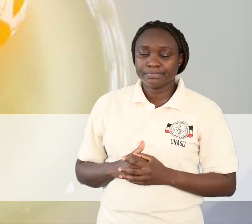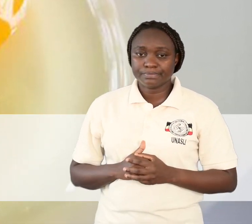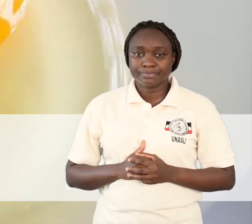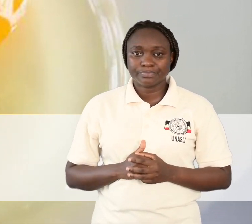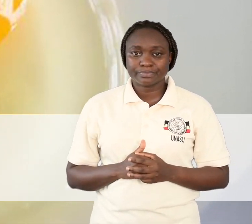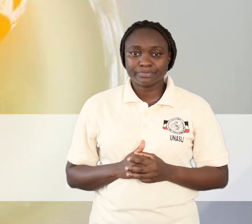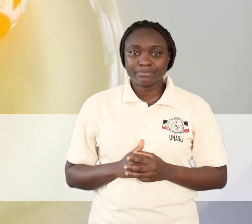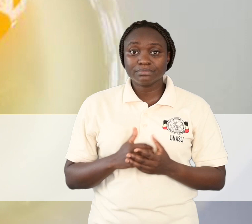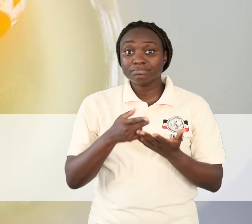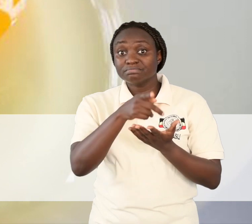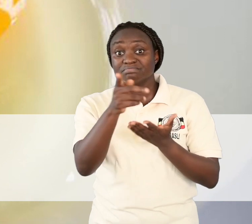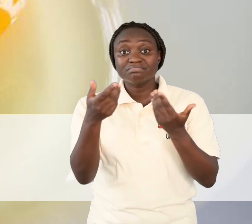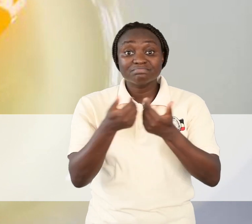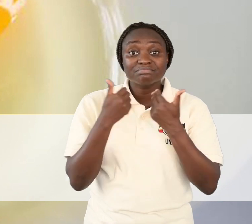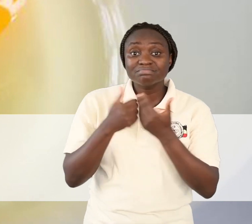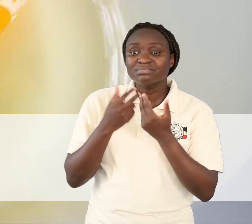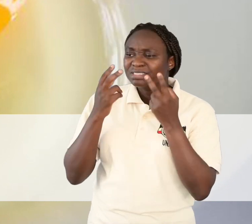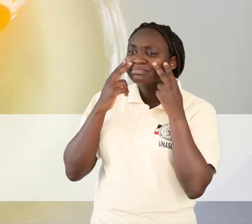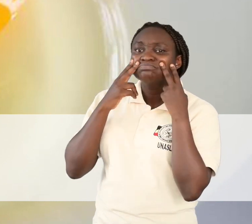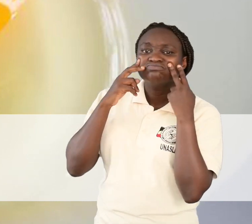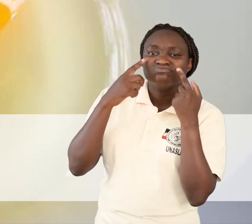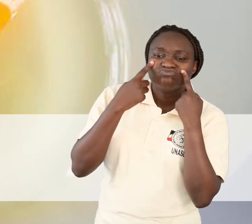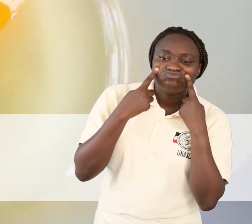Can you tell me what you've seen?